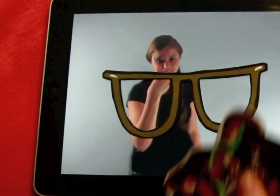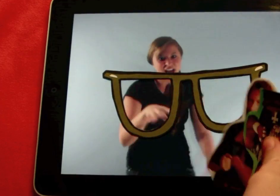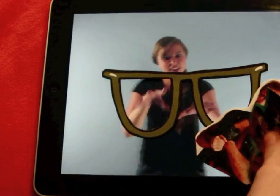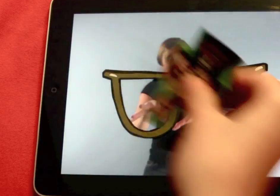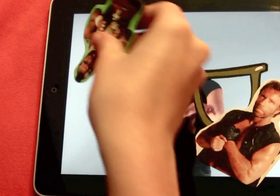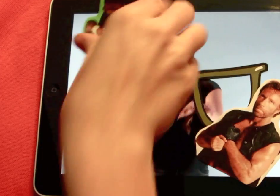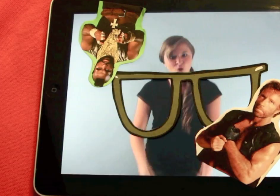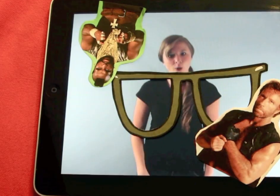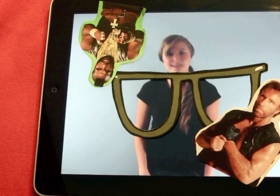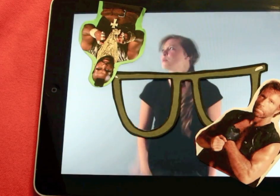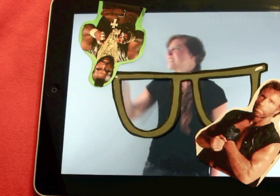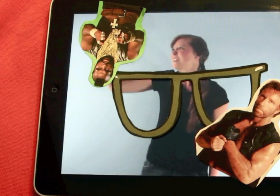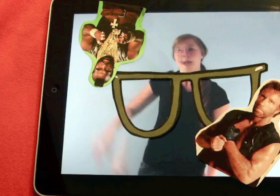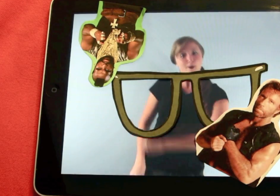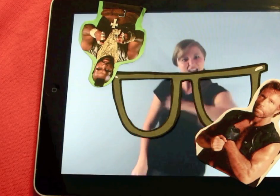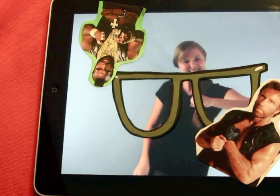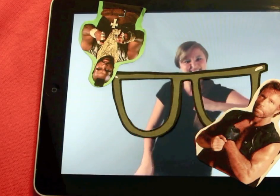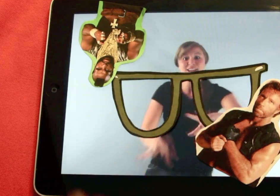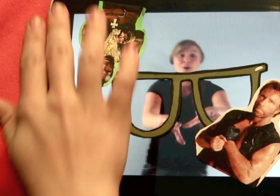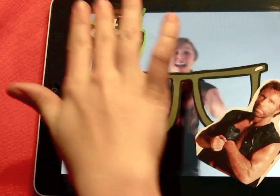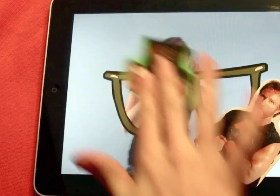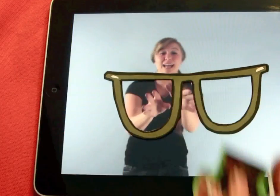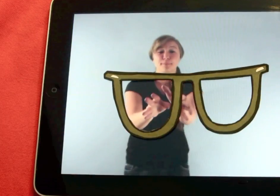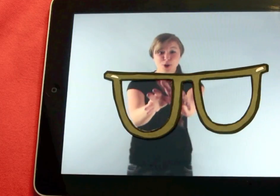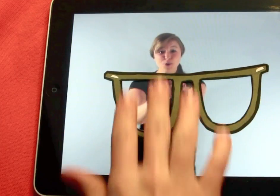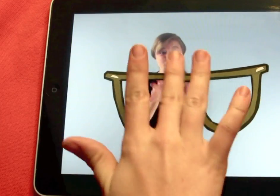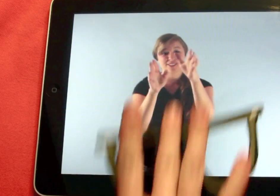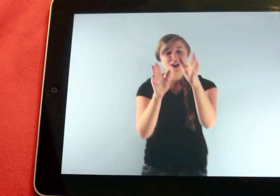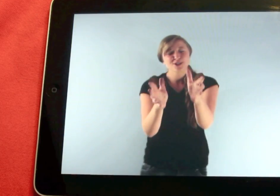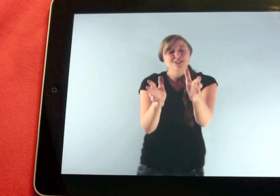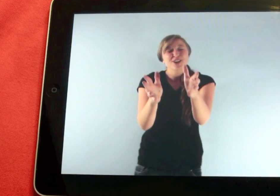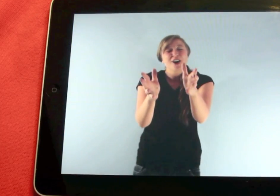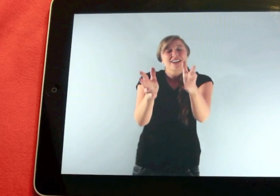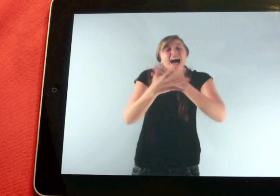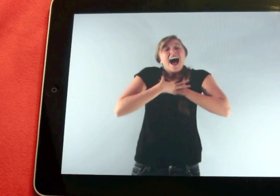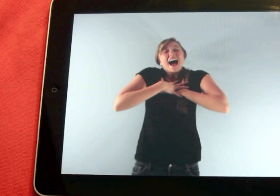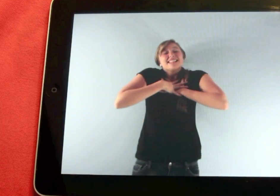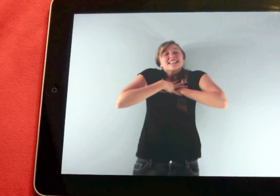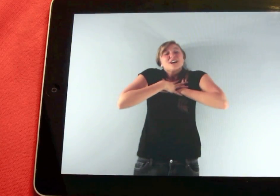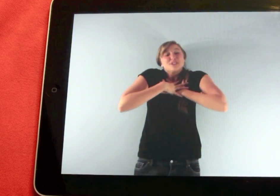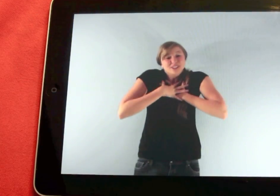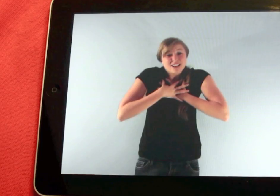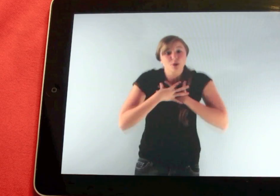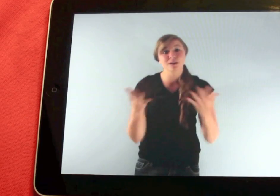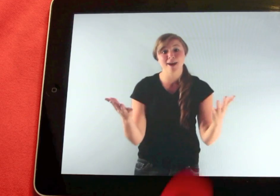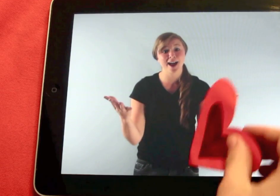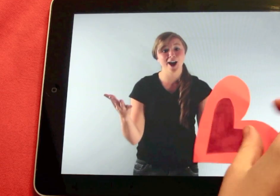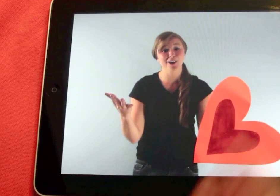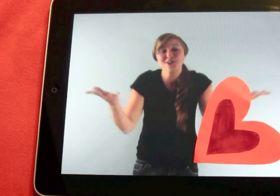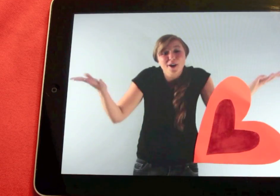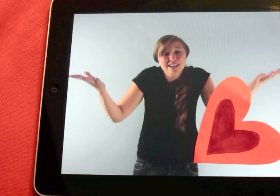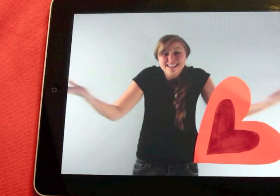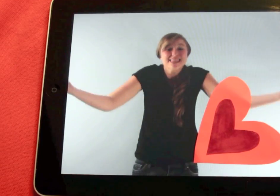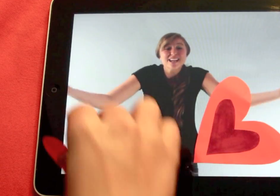glasses. If anyone got your four eyes, I'd kick their asses in your late night debut. It's just a start. I didn't think a girl could ever win